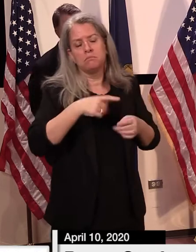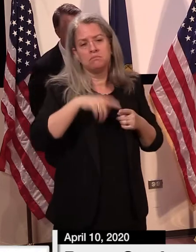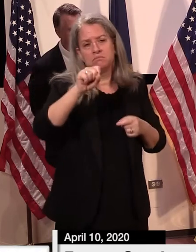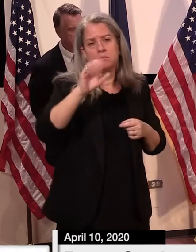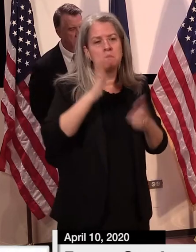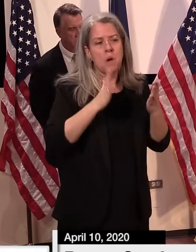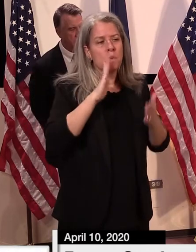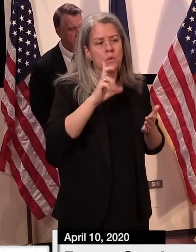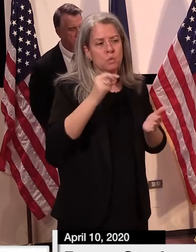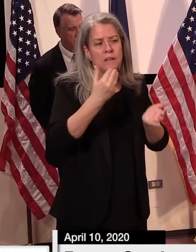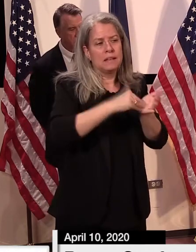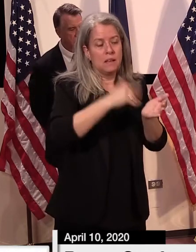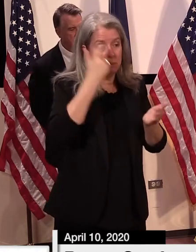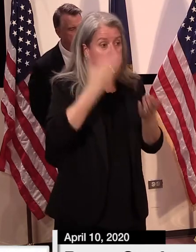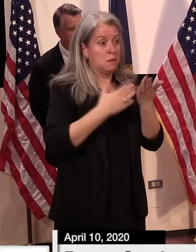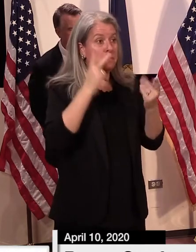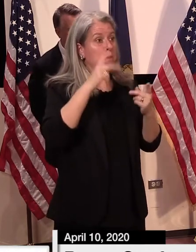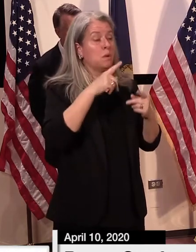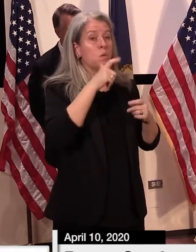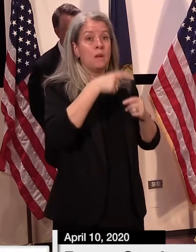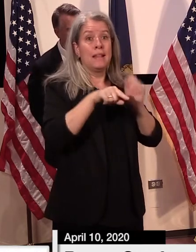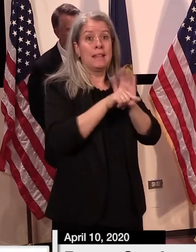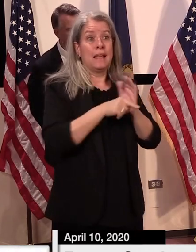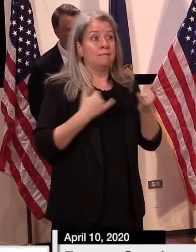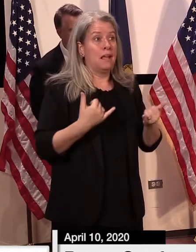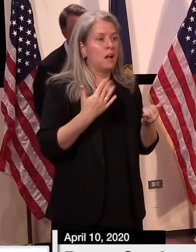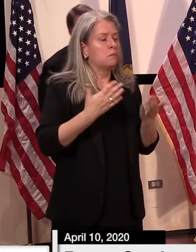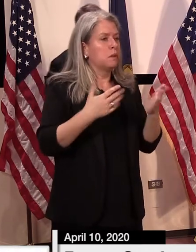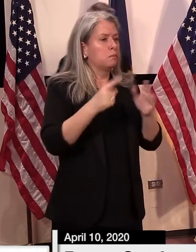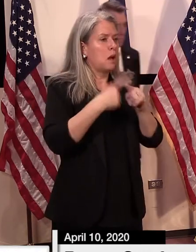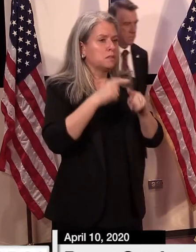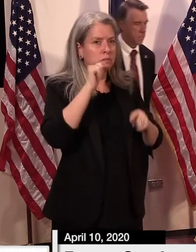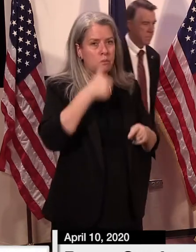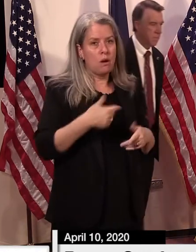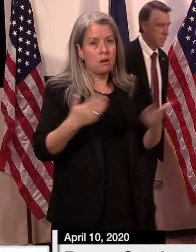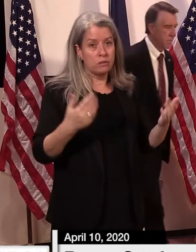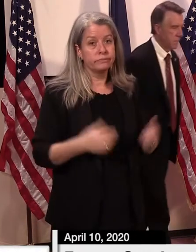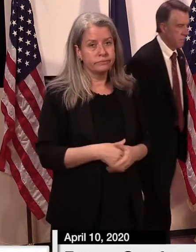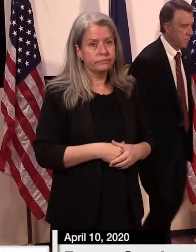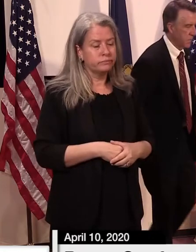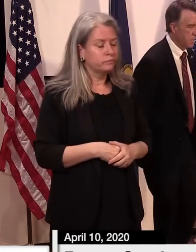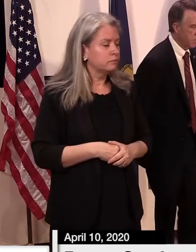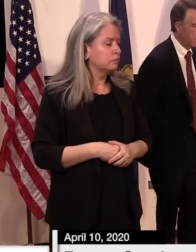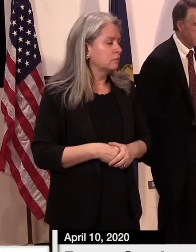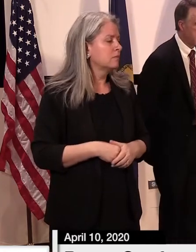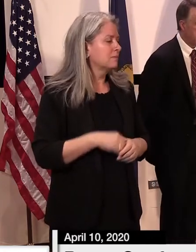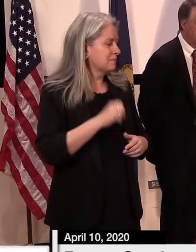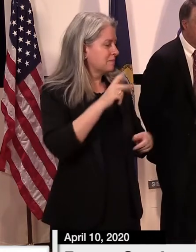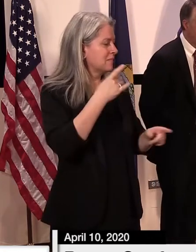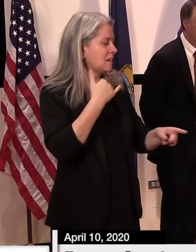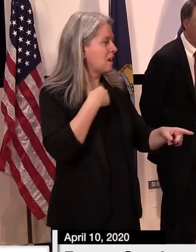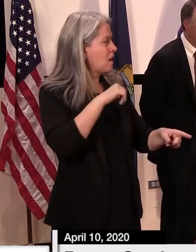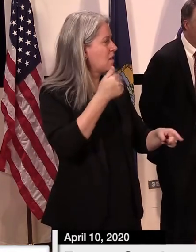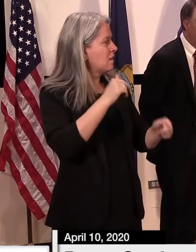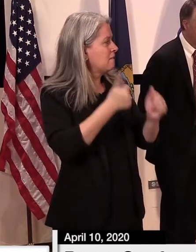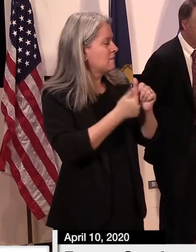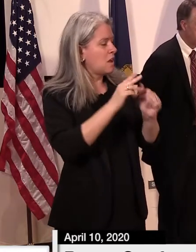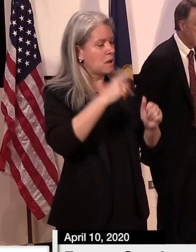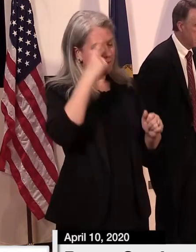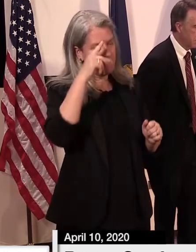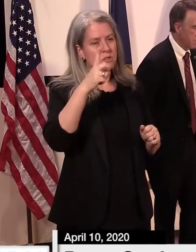we'll probably do further testing at Northwest. Okay, and follow-up, I think, for Dr.